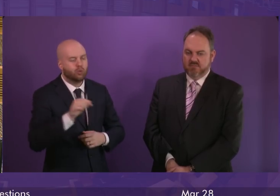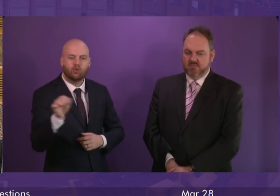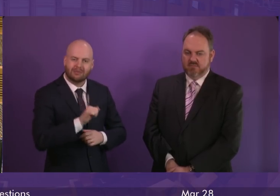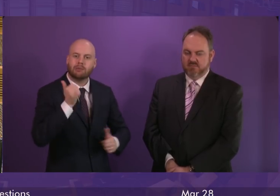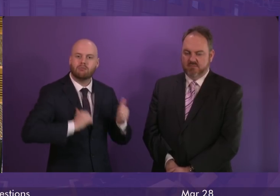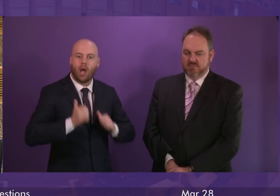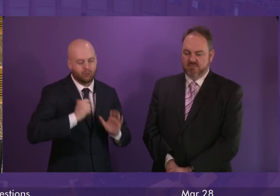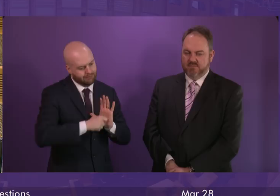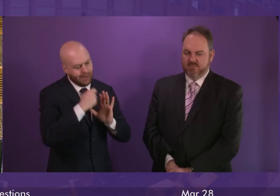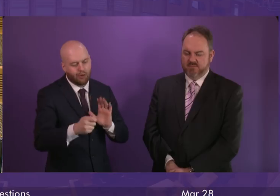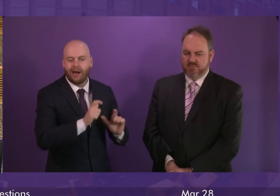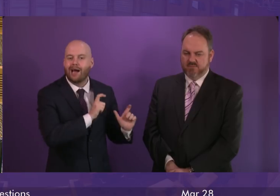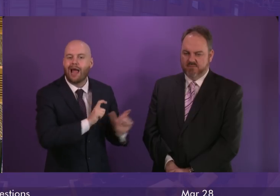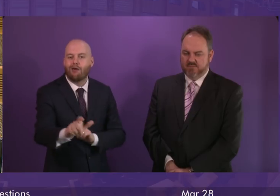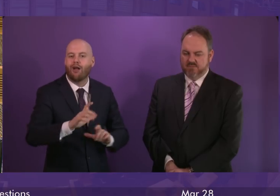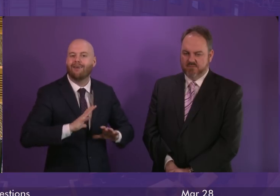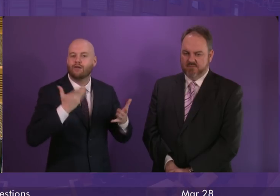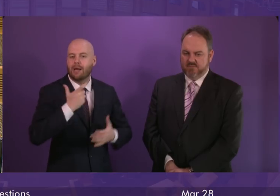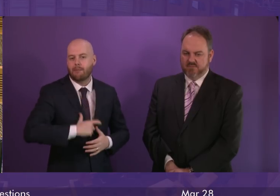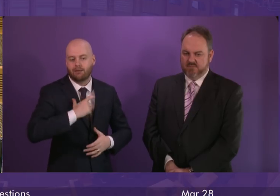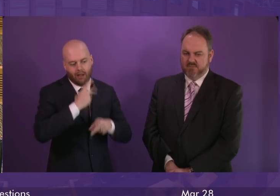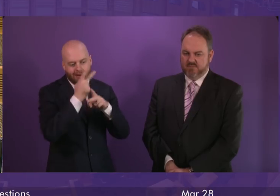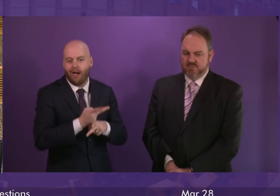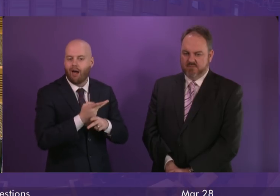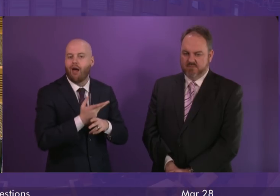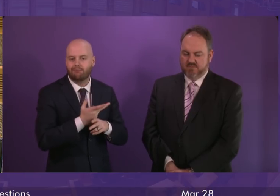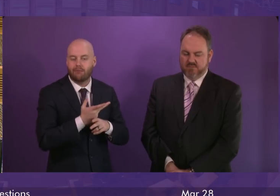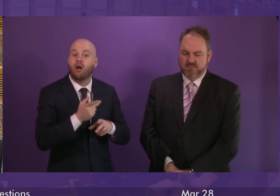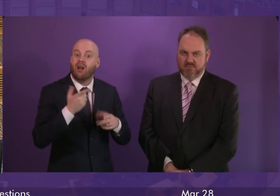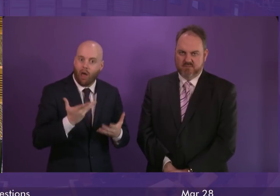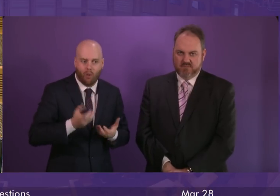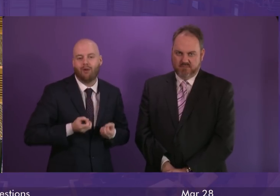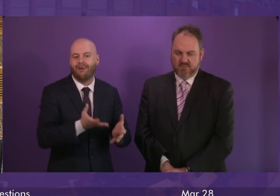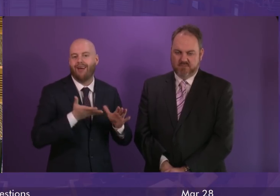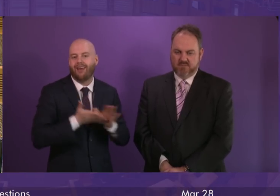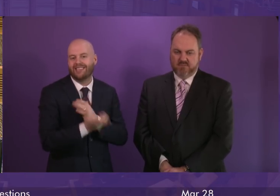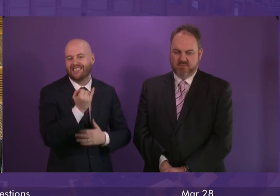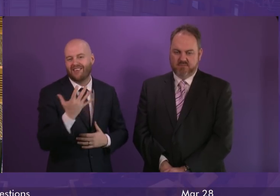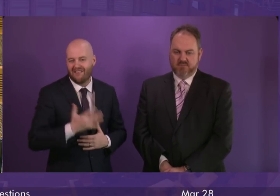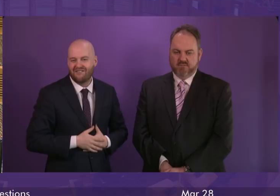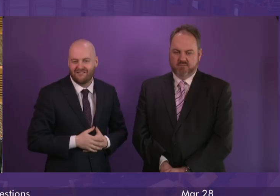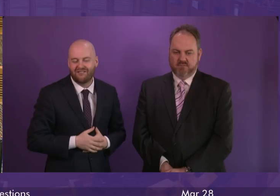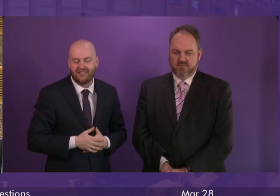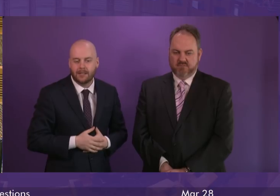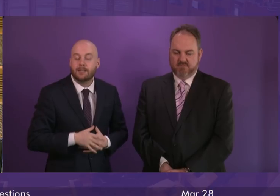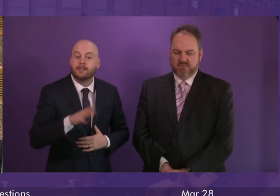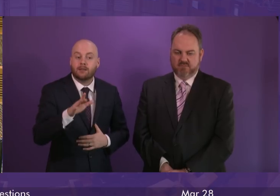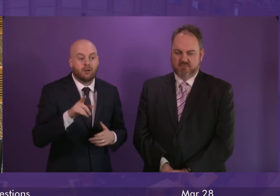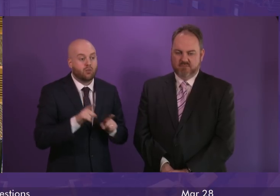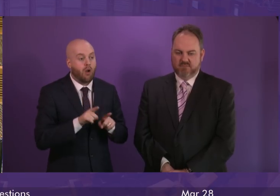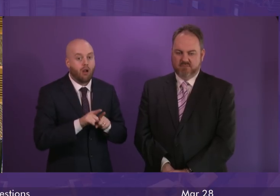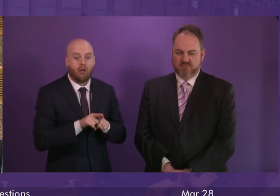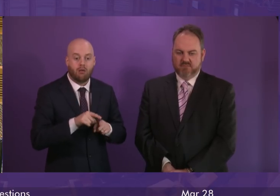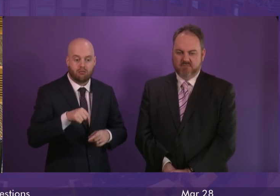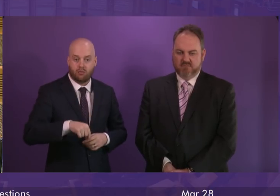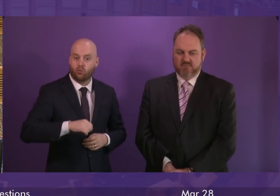of that we're extending this policy now to the under 65s as well. And as Parliament elsewhere on these islands or a Parliament elsewhere in these islands